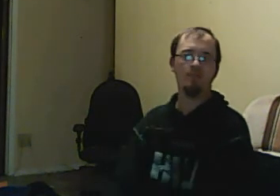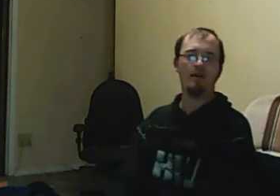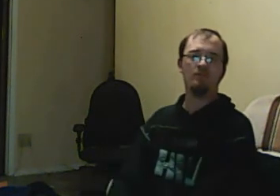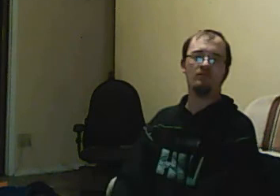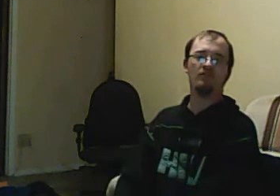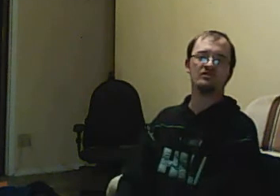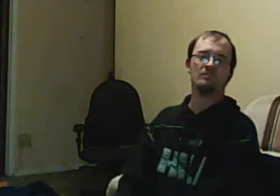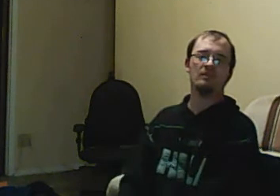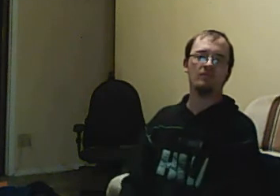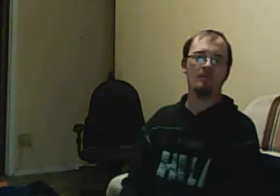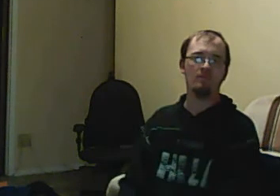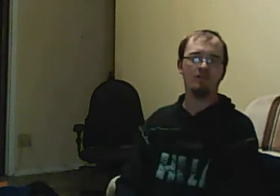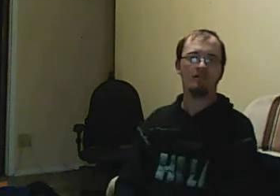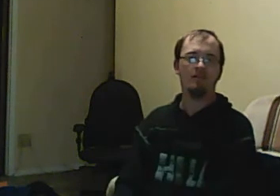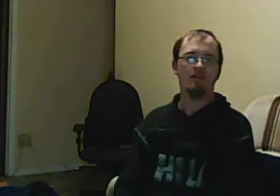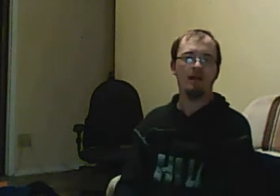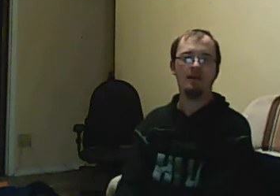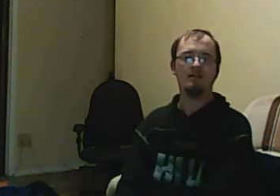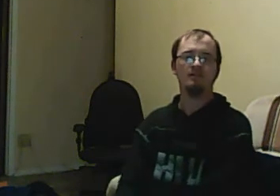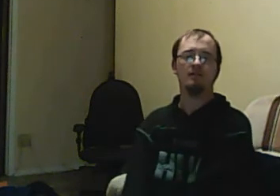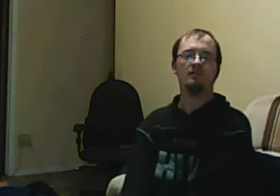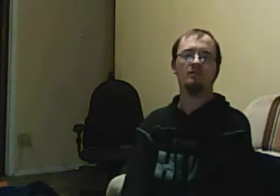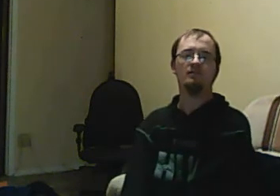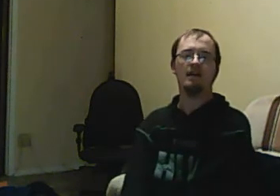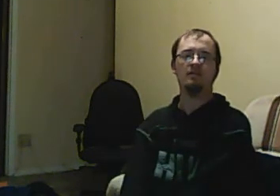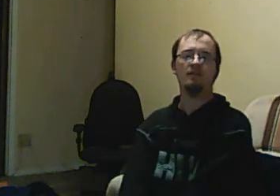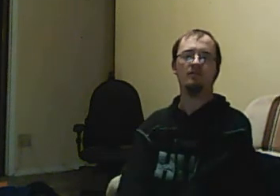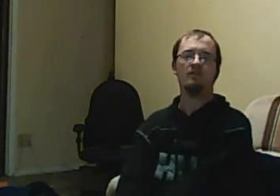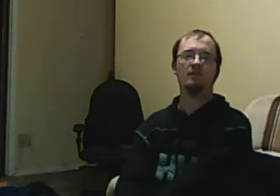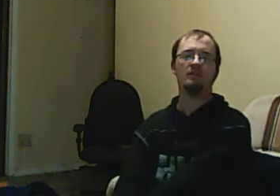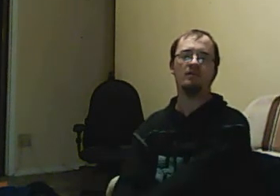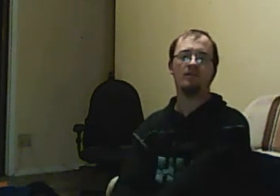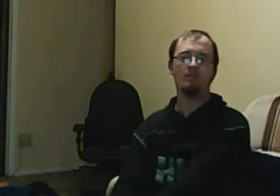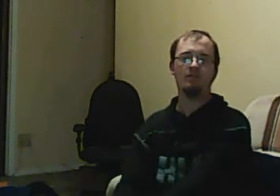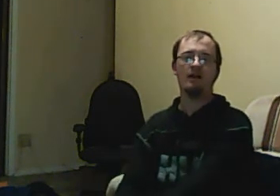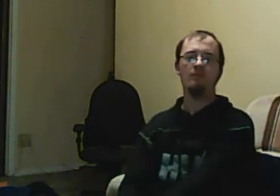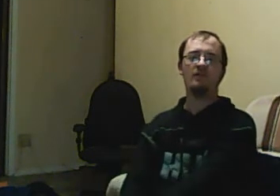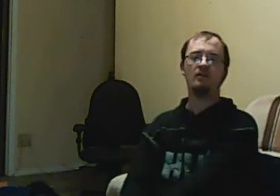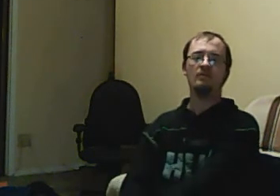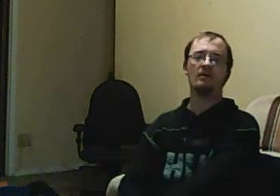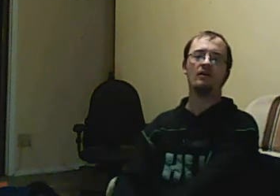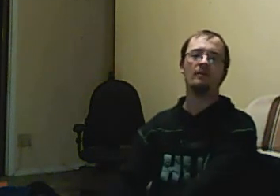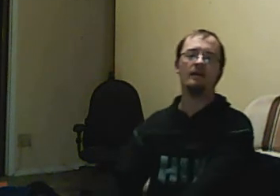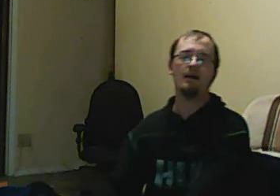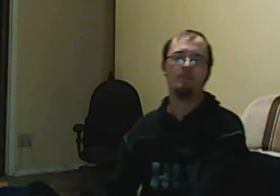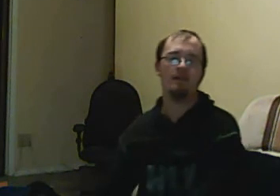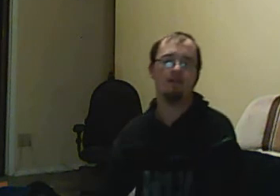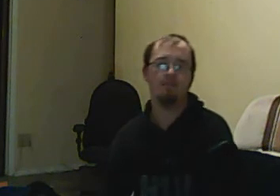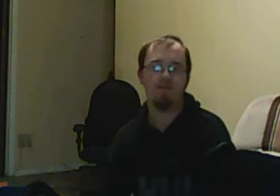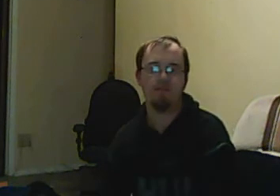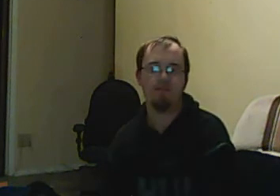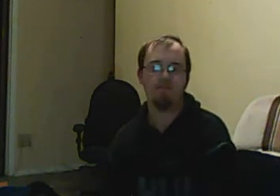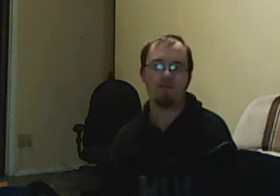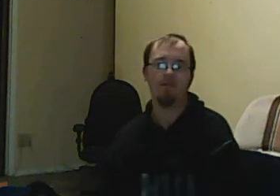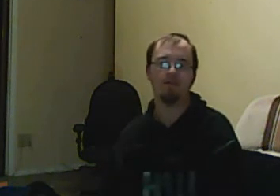Columbine was fresh in people's memories. And Daniel Clark goes, I was younger when Columbine happened and it was something that was talked about.